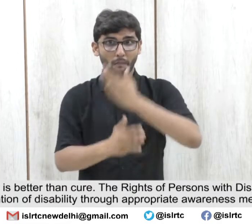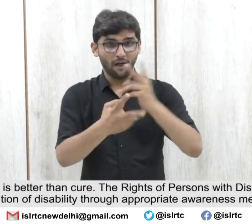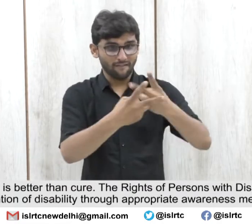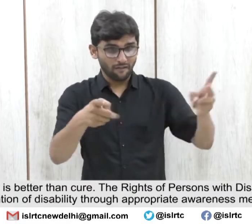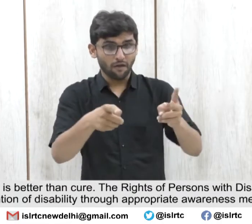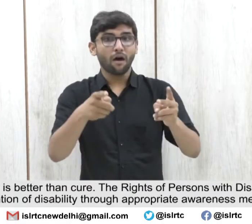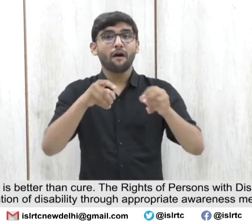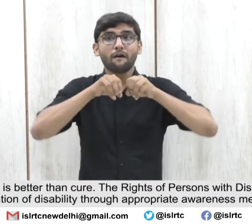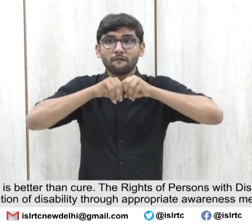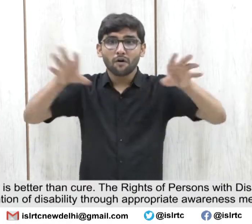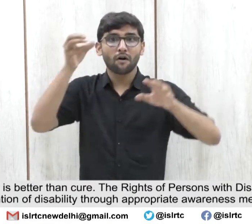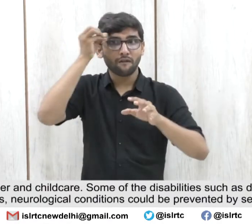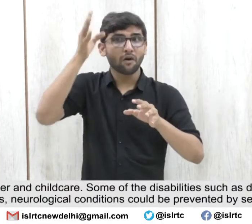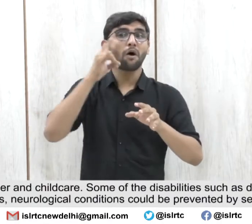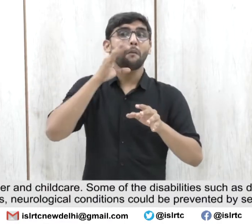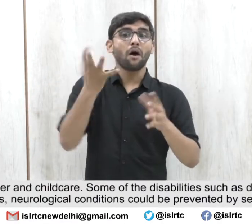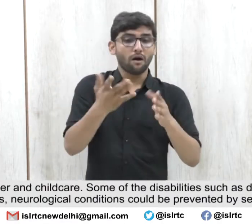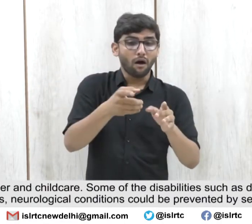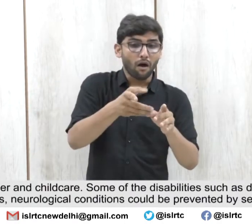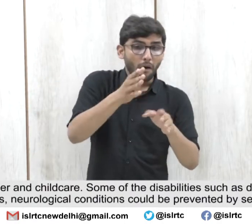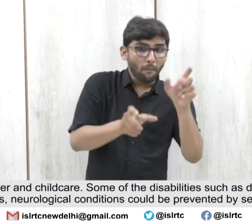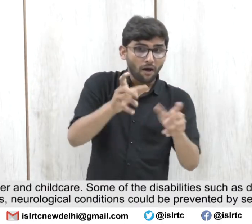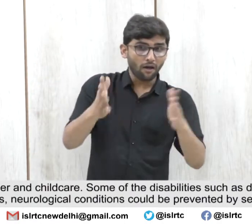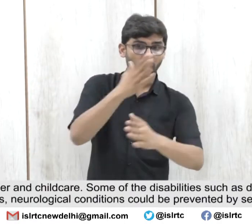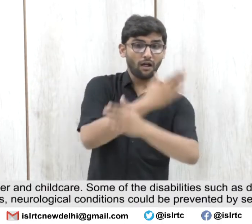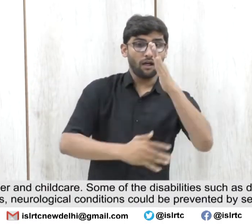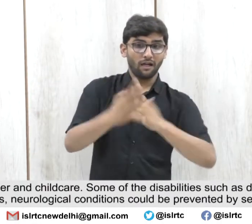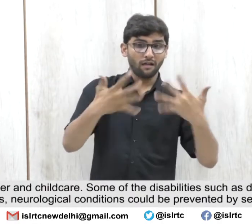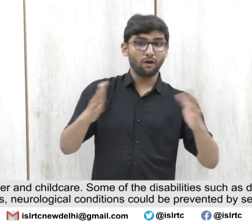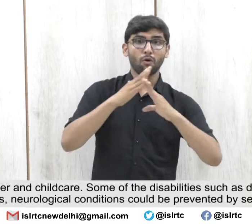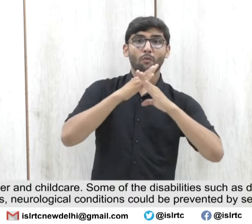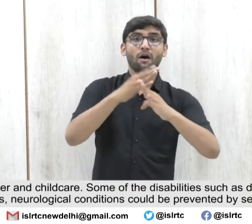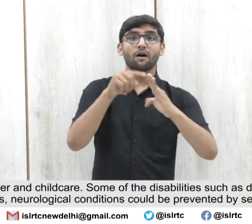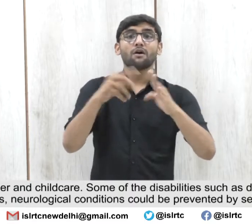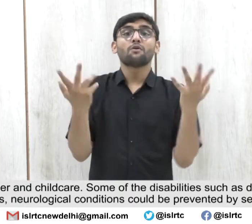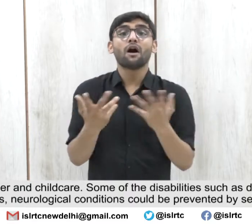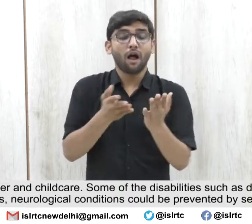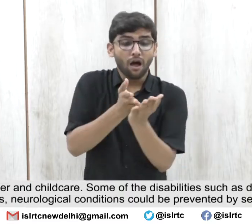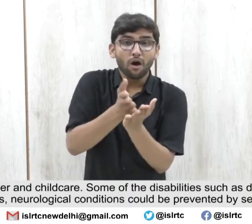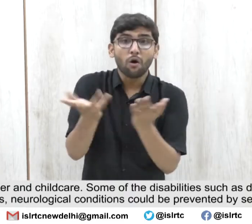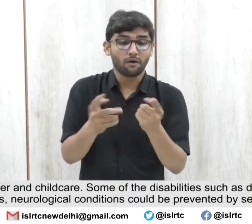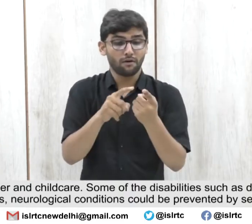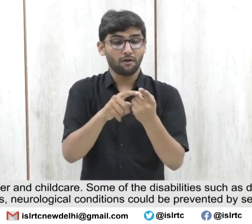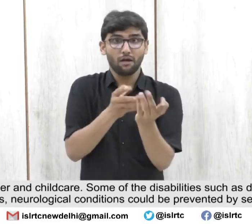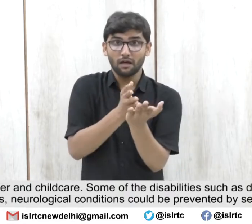Emphasizes prevention of disability through appropriate awareness